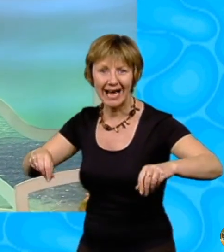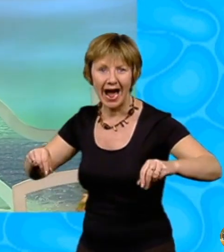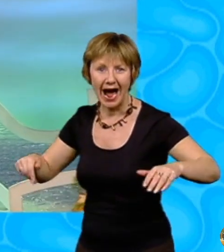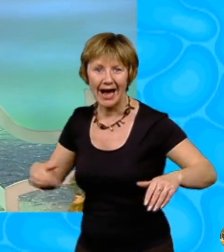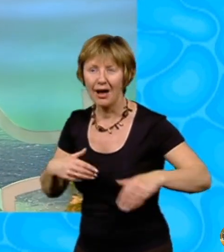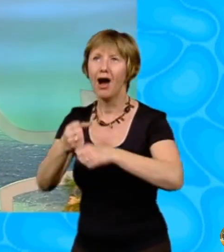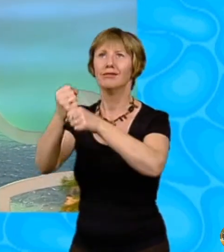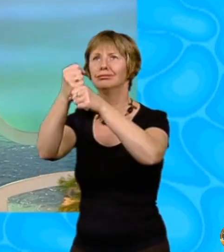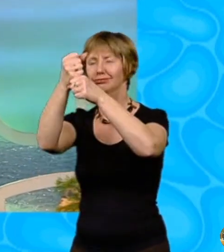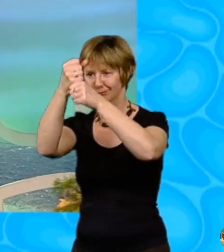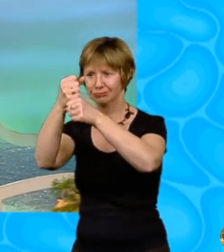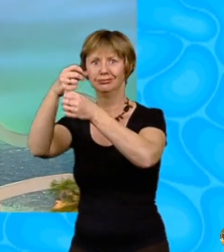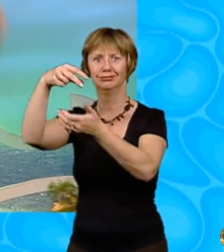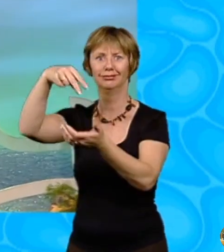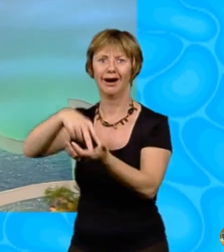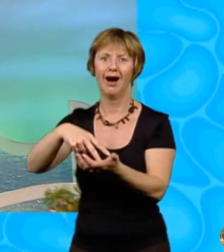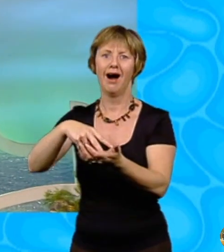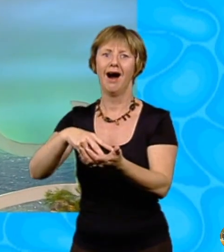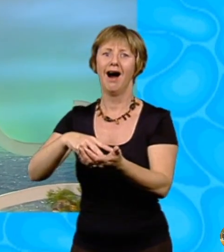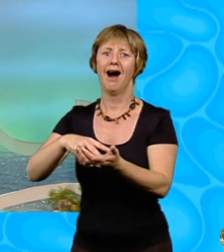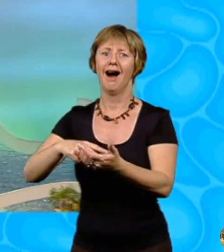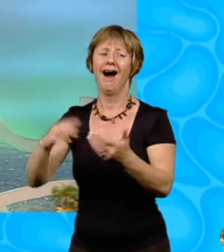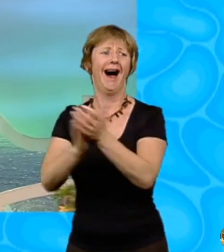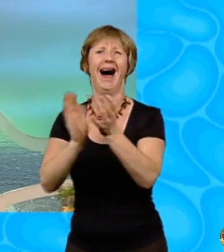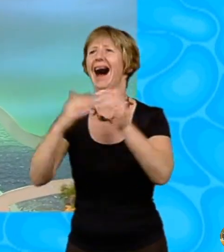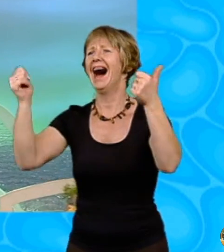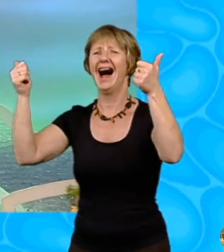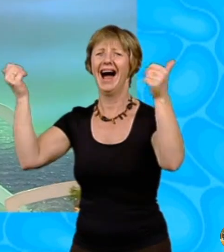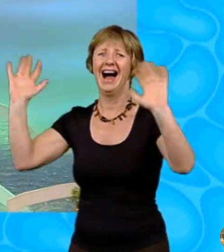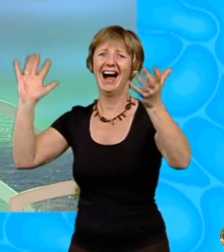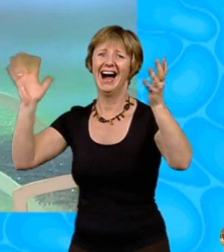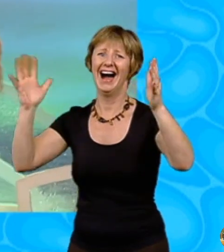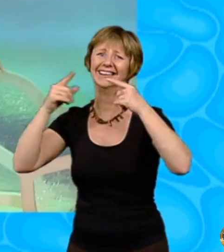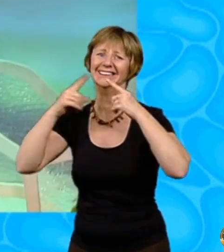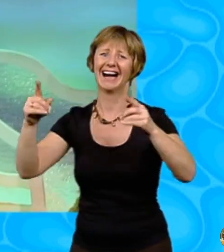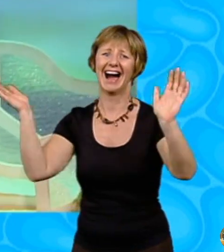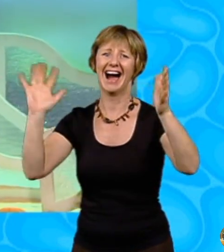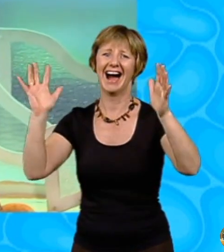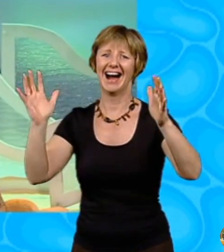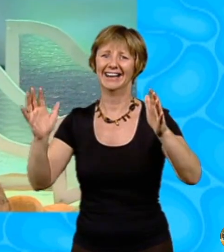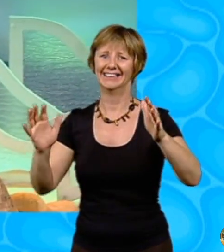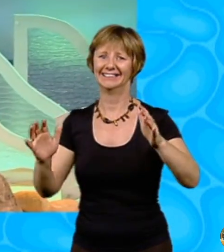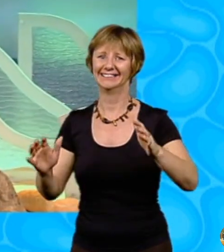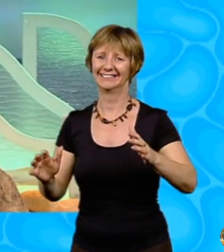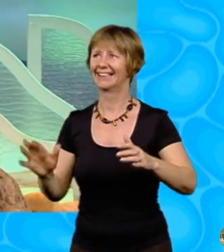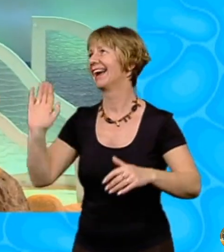ground before she landed herself. Hooray for Miss Porter! The class cheered. Mrs Spratt! Wasn't Miss Porter